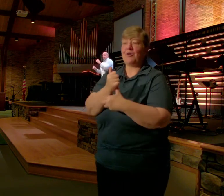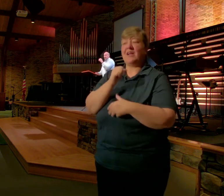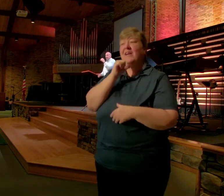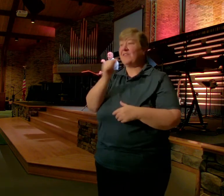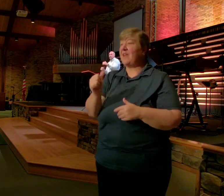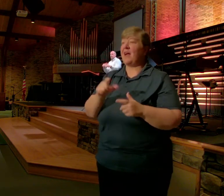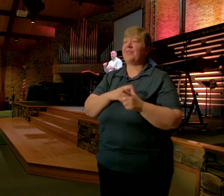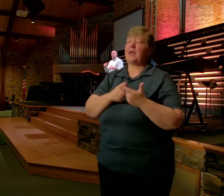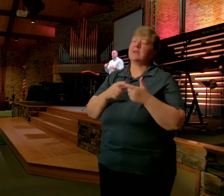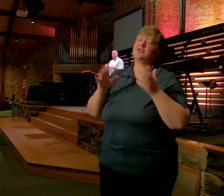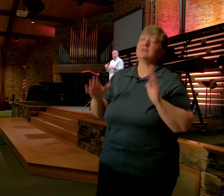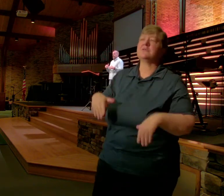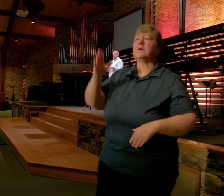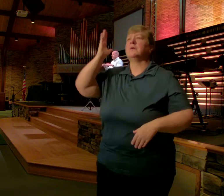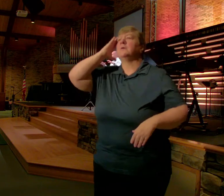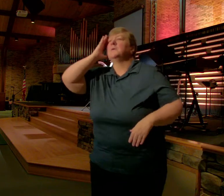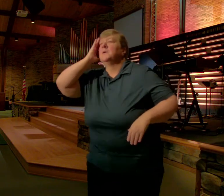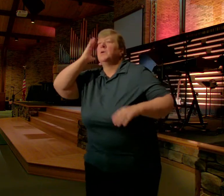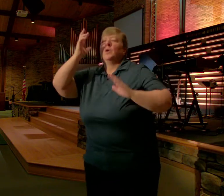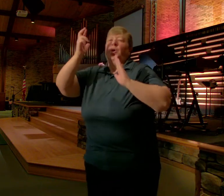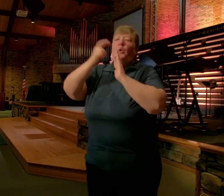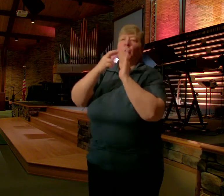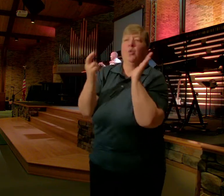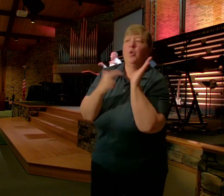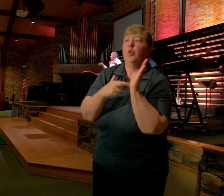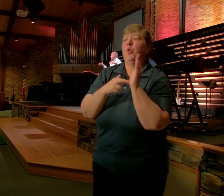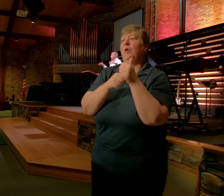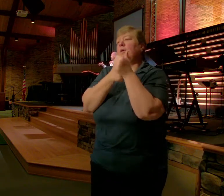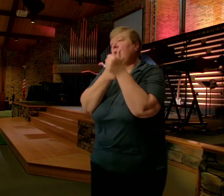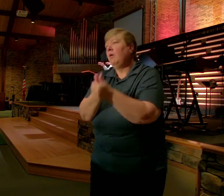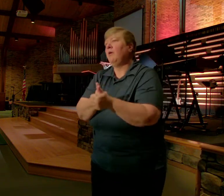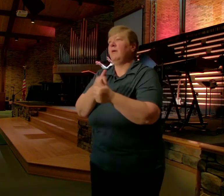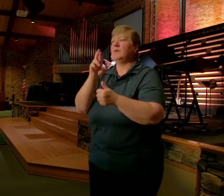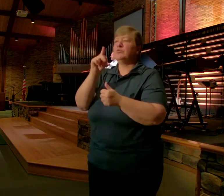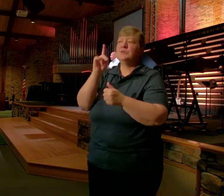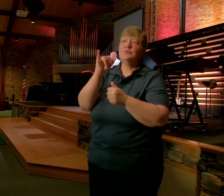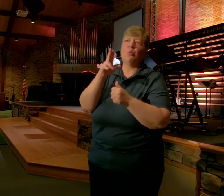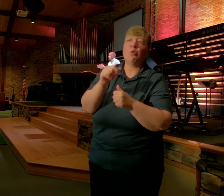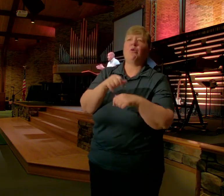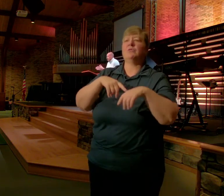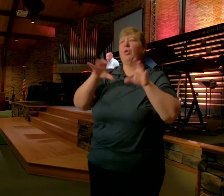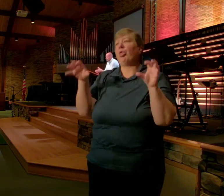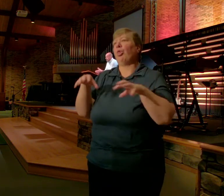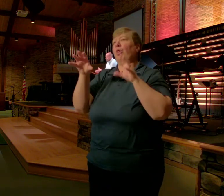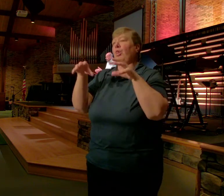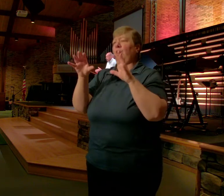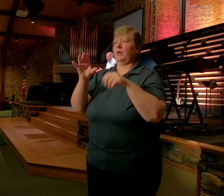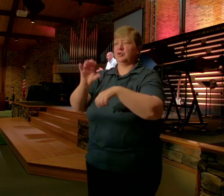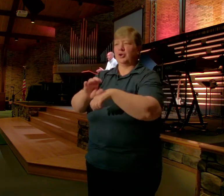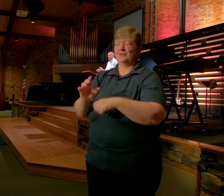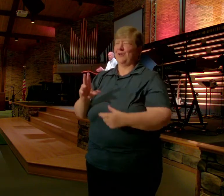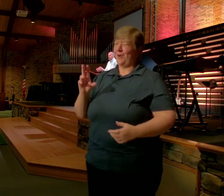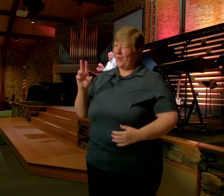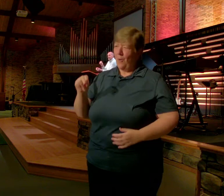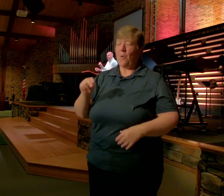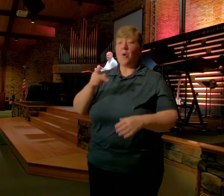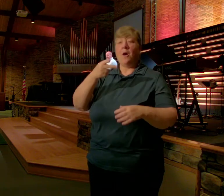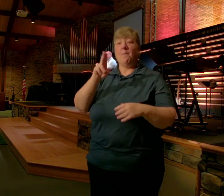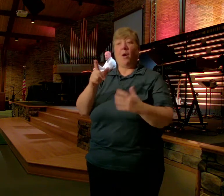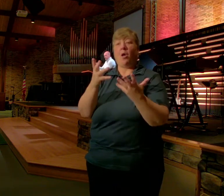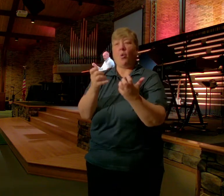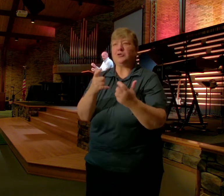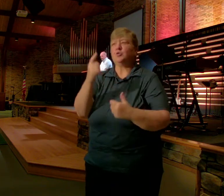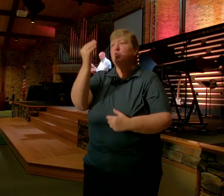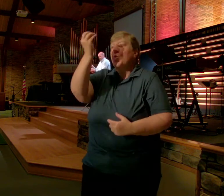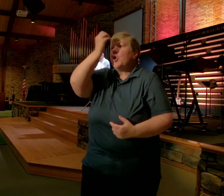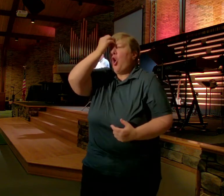Rules and rituals And trappings of church Paul says No, no I want you to know Jesus better Because he's the one